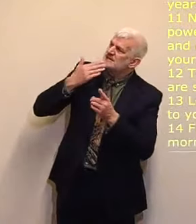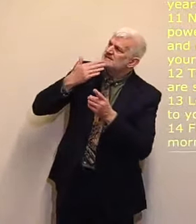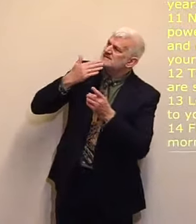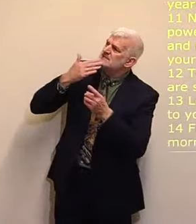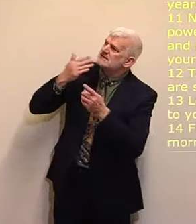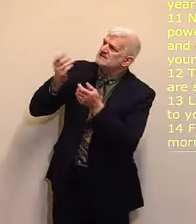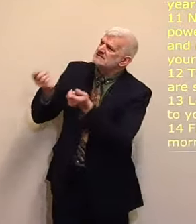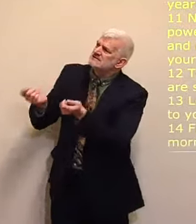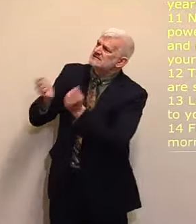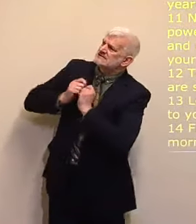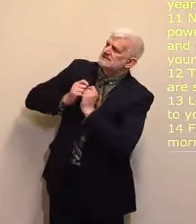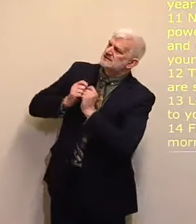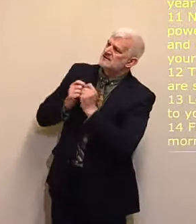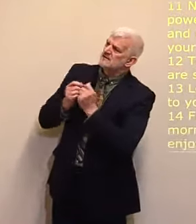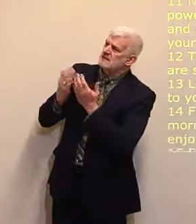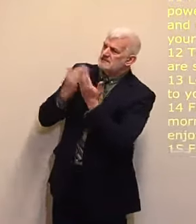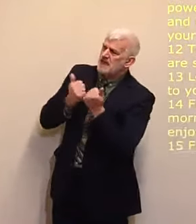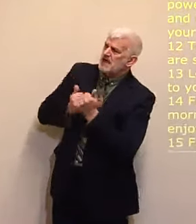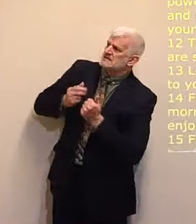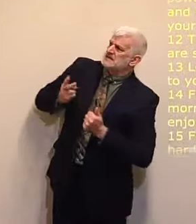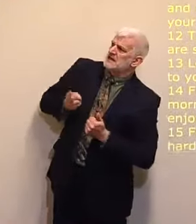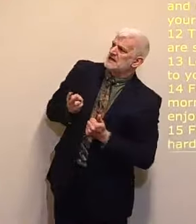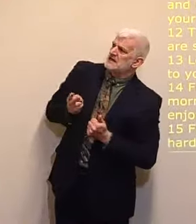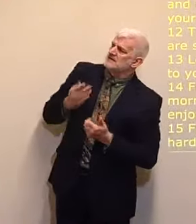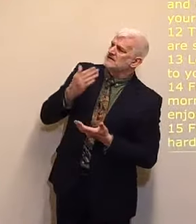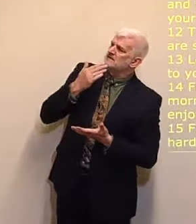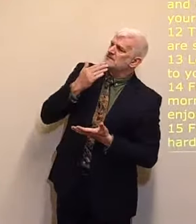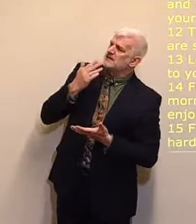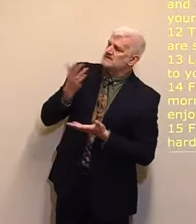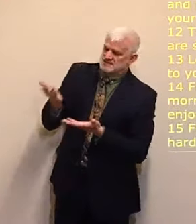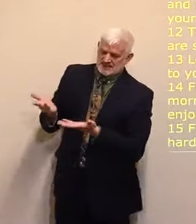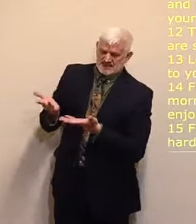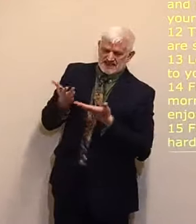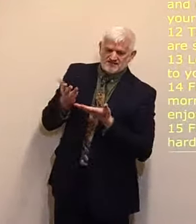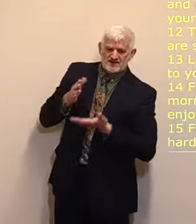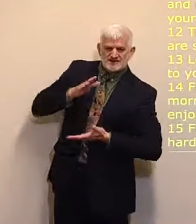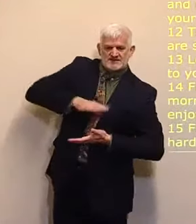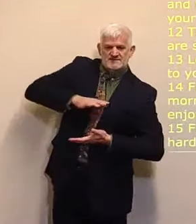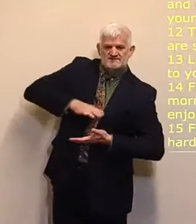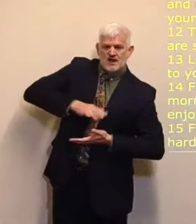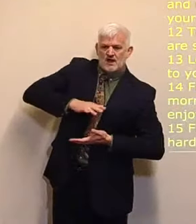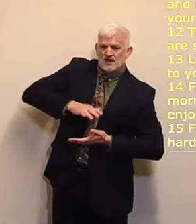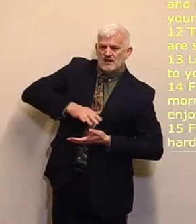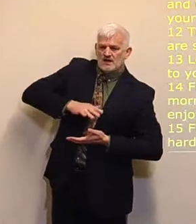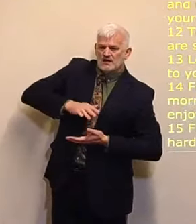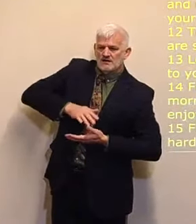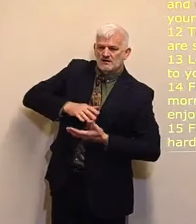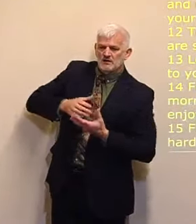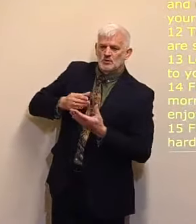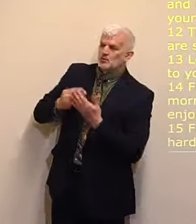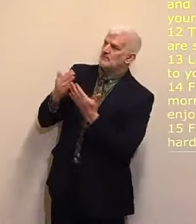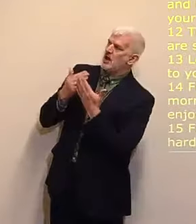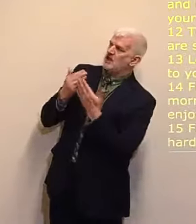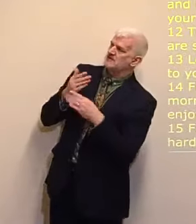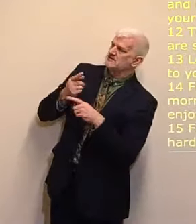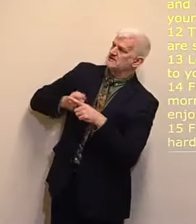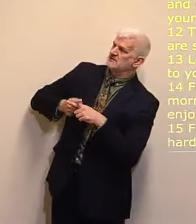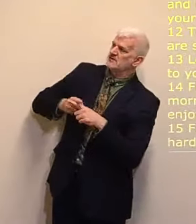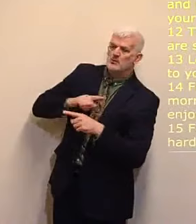O satisfy us early with thy mercy That we may rejoice and be glad all our days Make